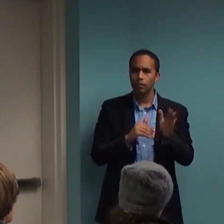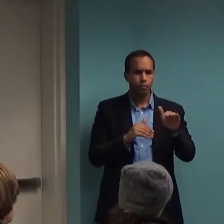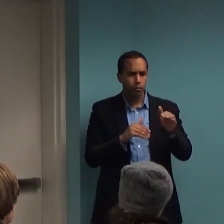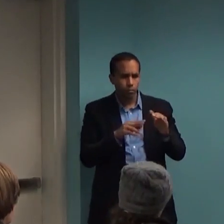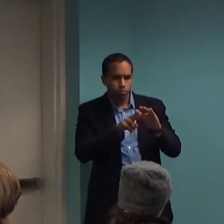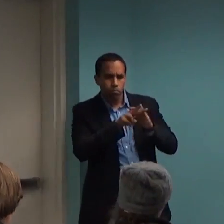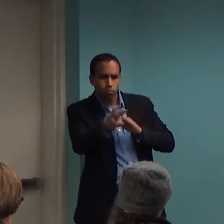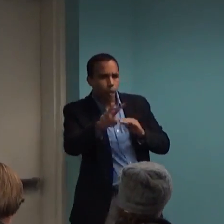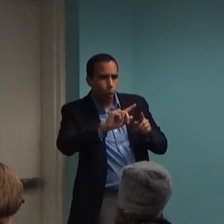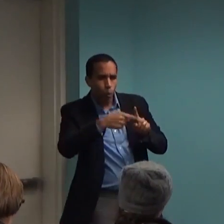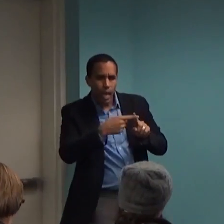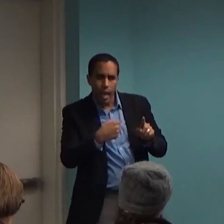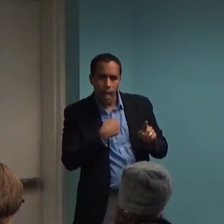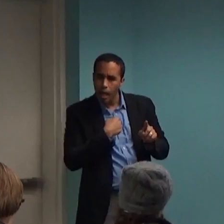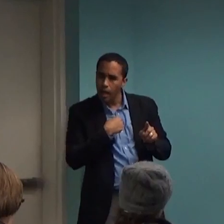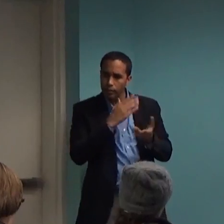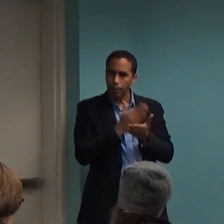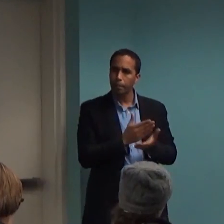Like, how long will this be necessary?